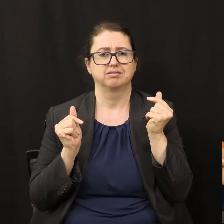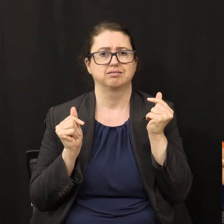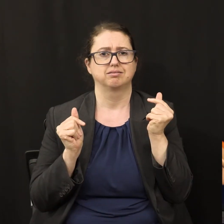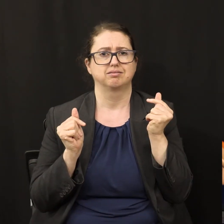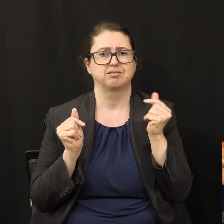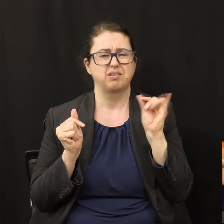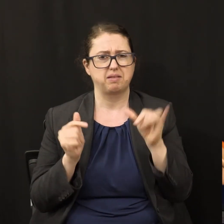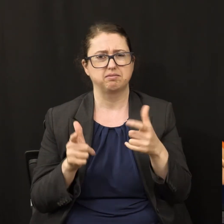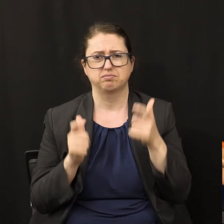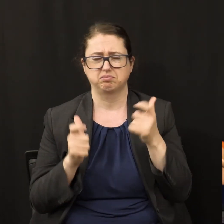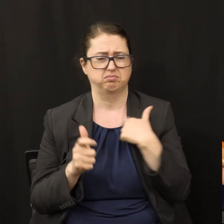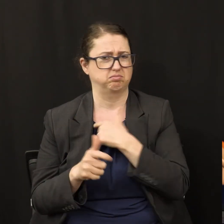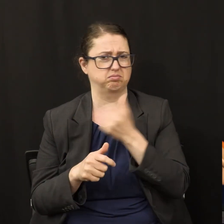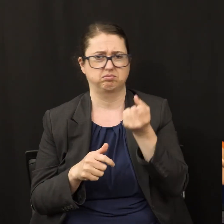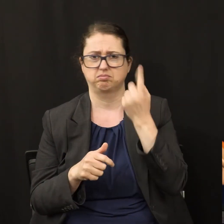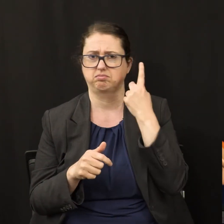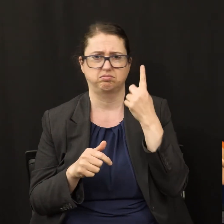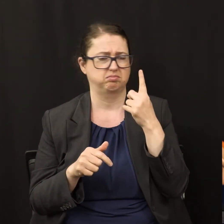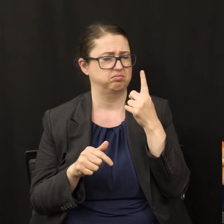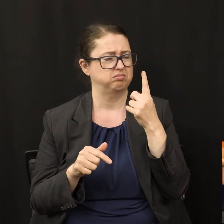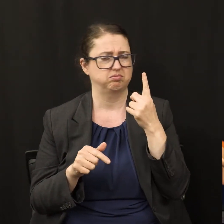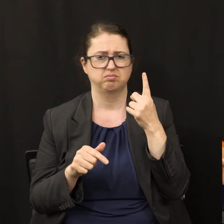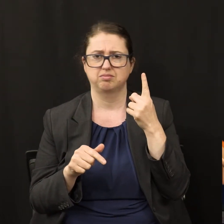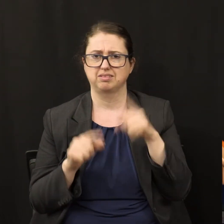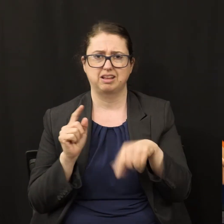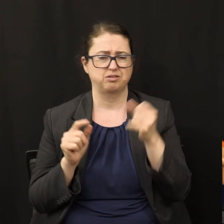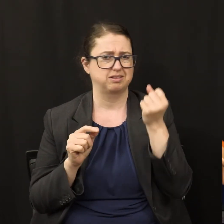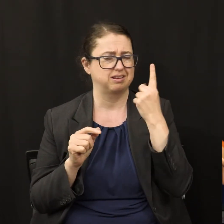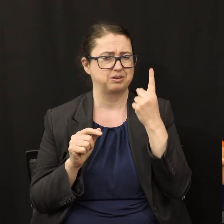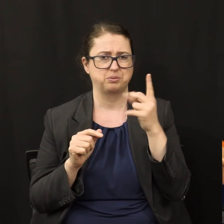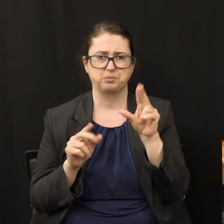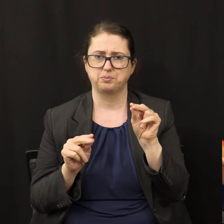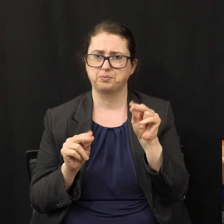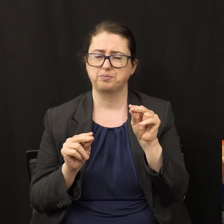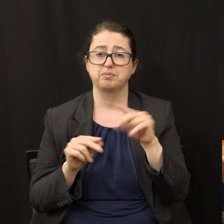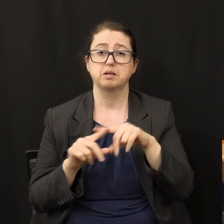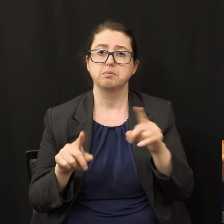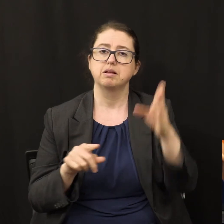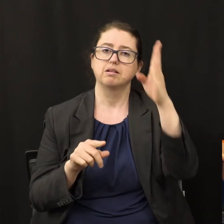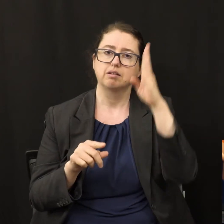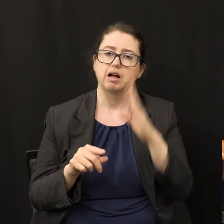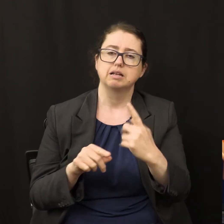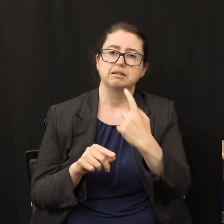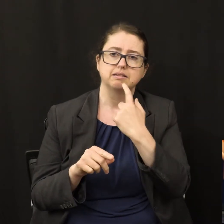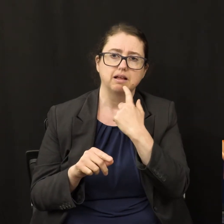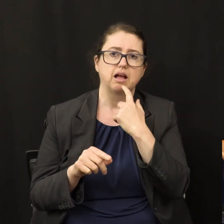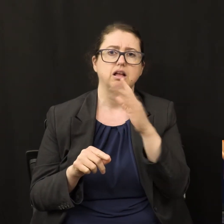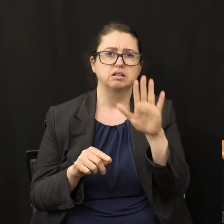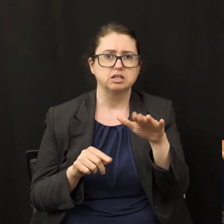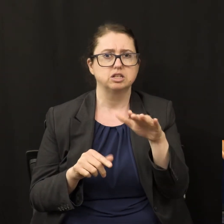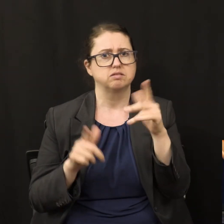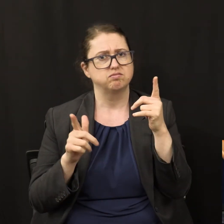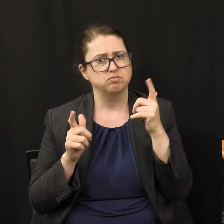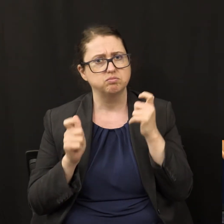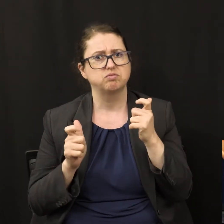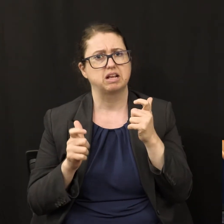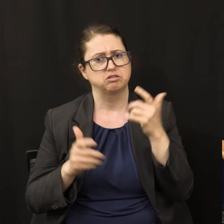that we can't understand, the speed of angels. But God is telling us that we need to get down to business, and we need to share the message